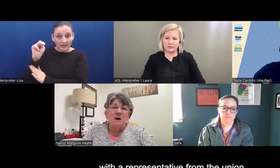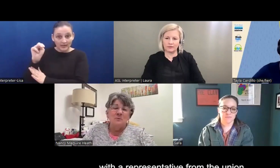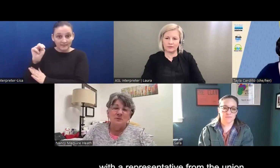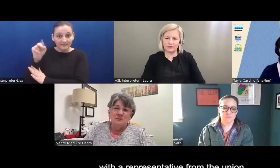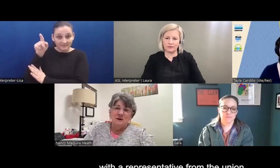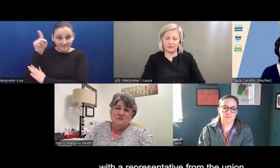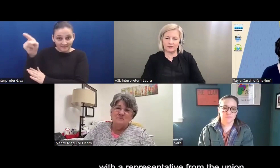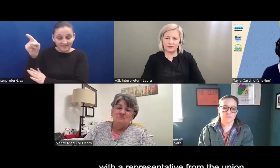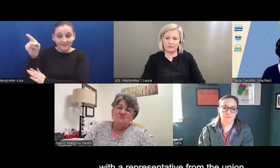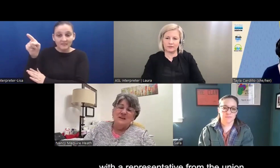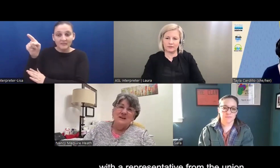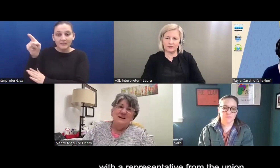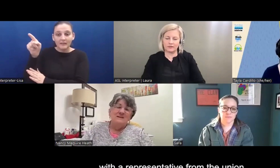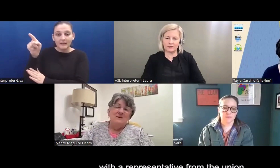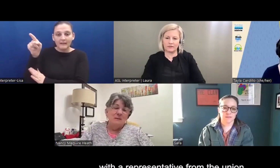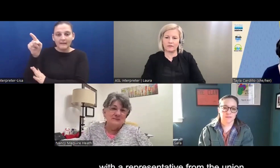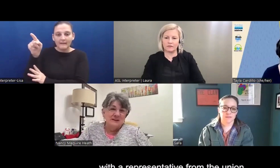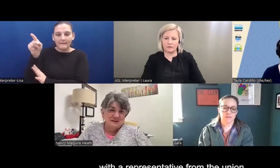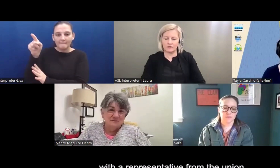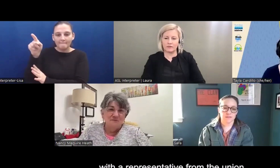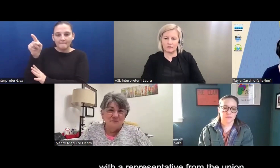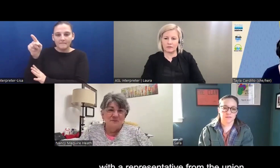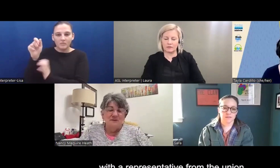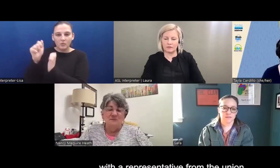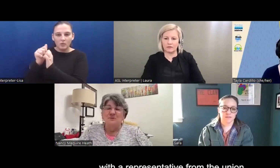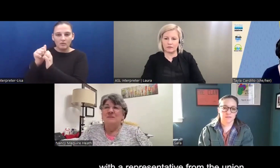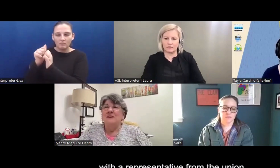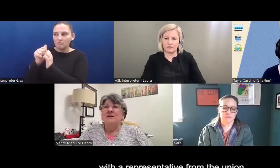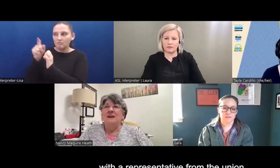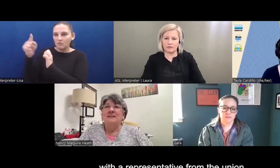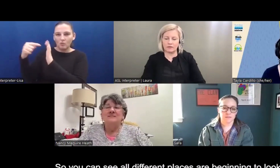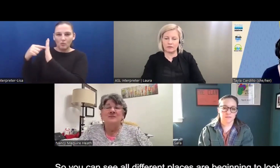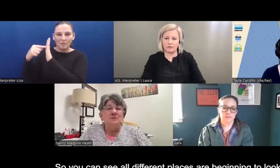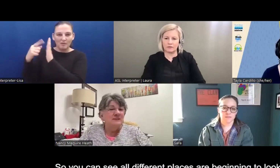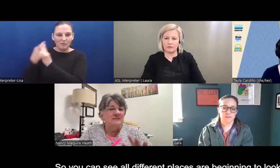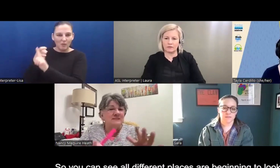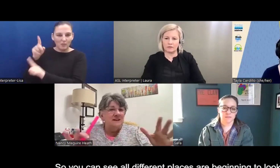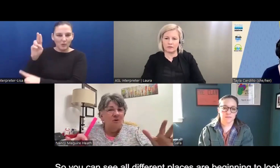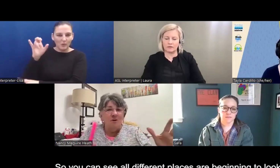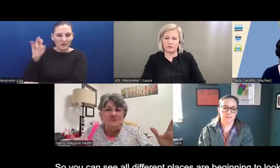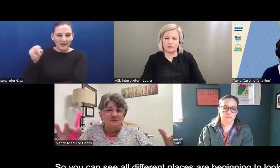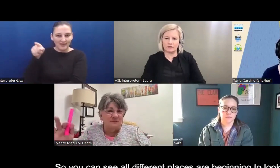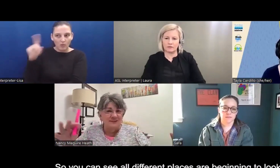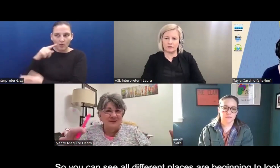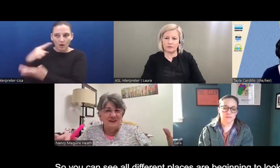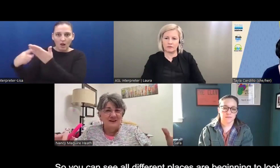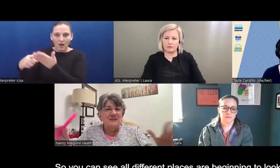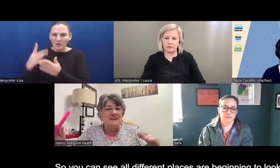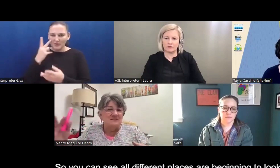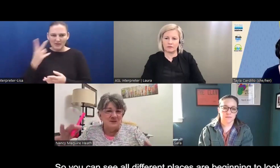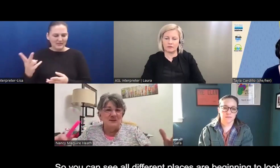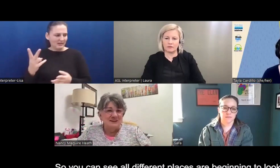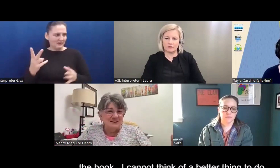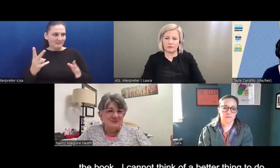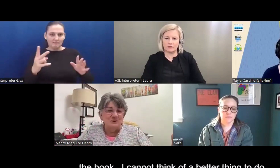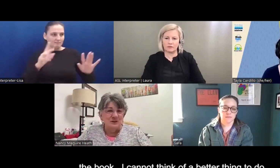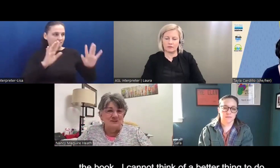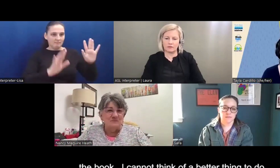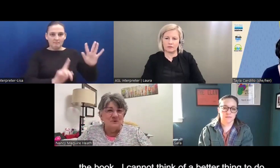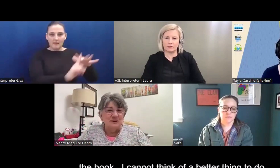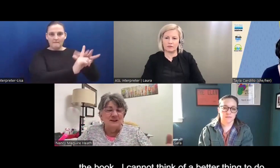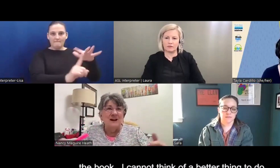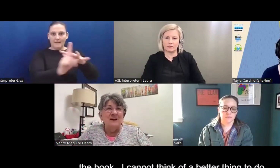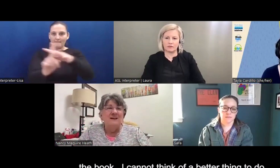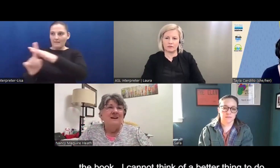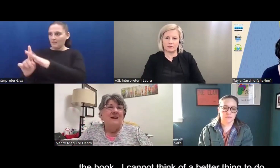uh, with, um, a representative from the union there. And so you can see all different places are beginning to look at